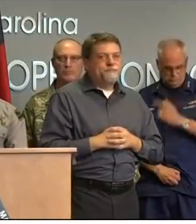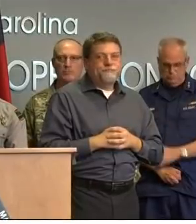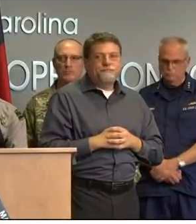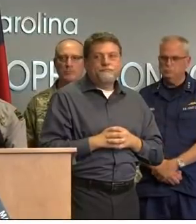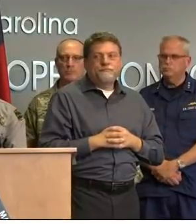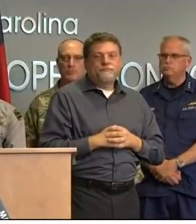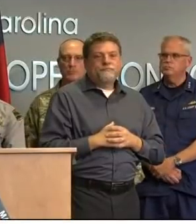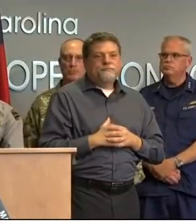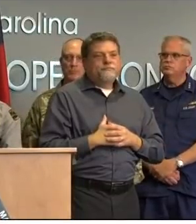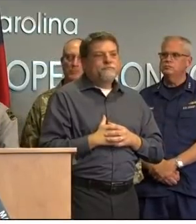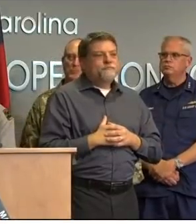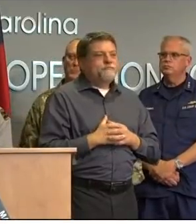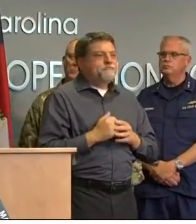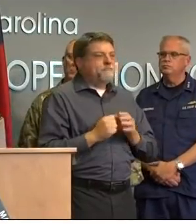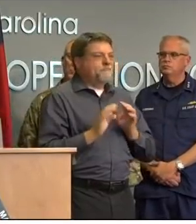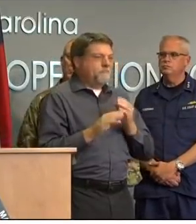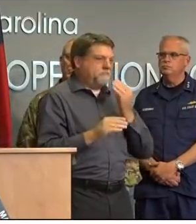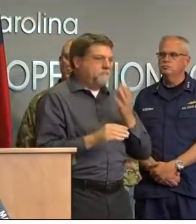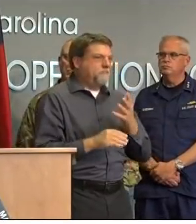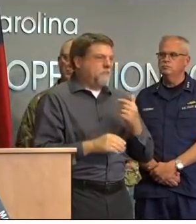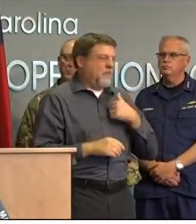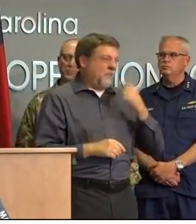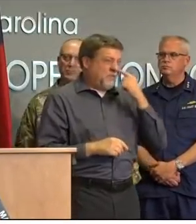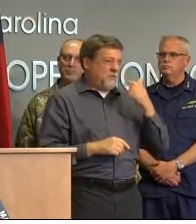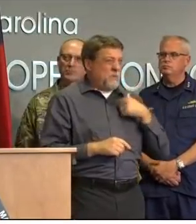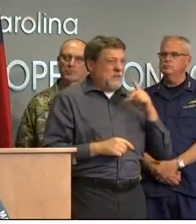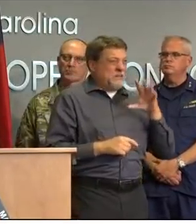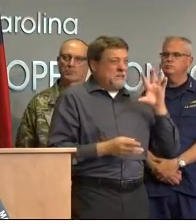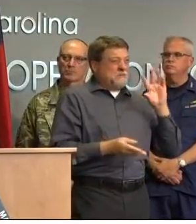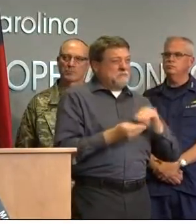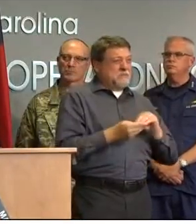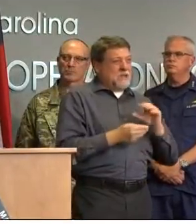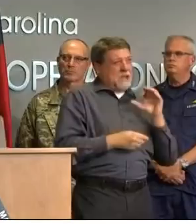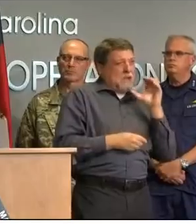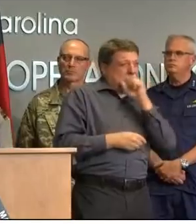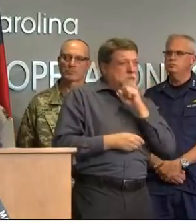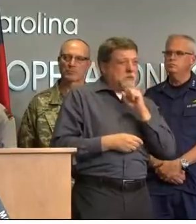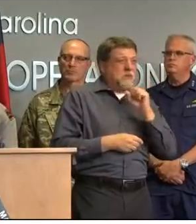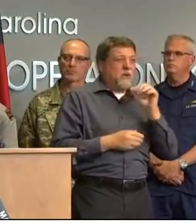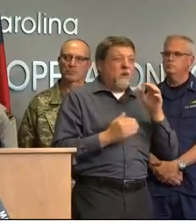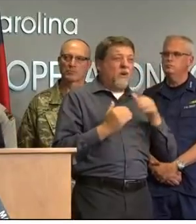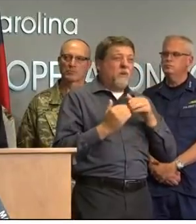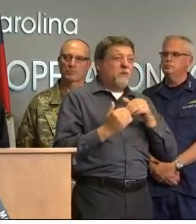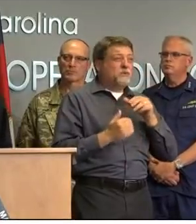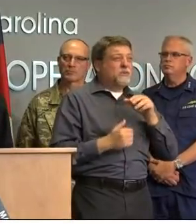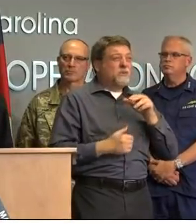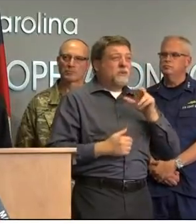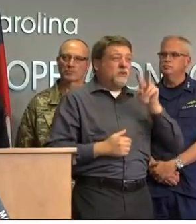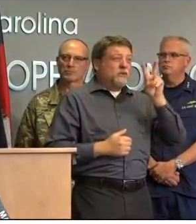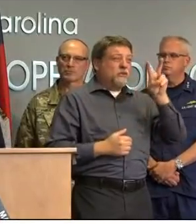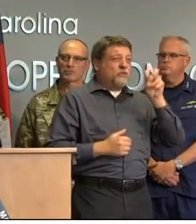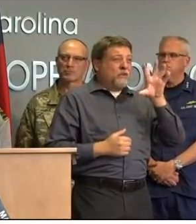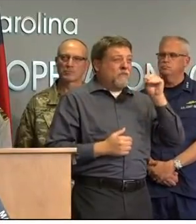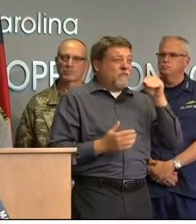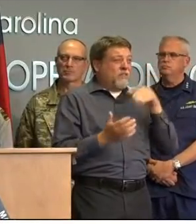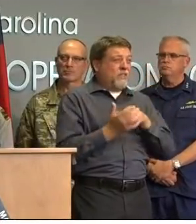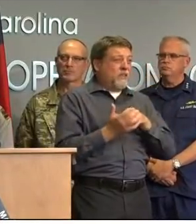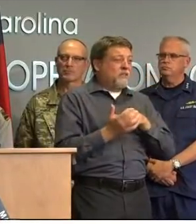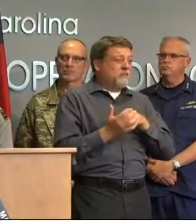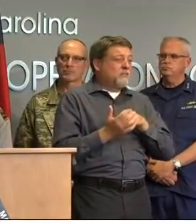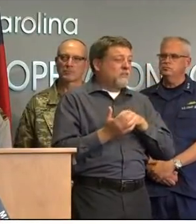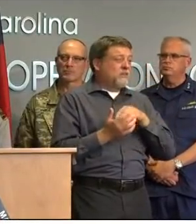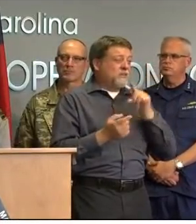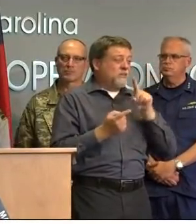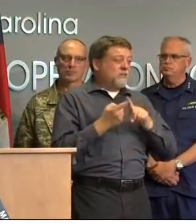or and i think we had had an estimation of a total of somewhere between three quarters of a million to a million people that had